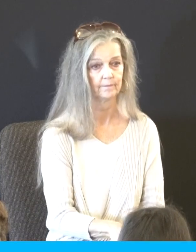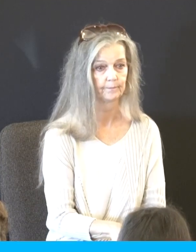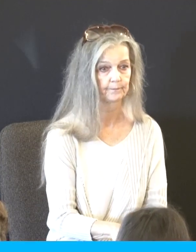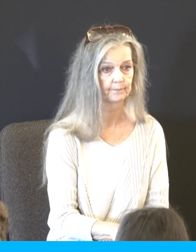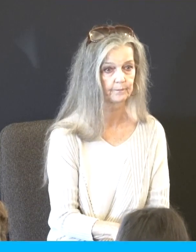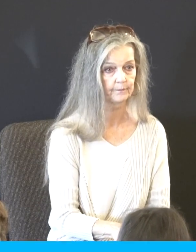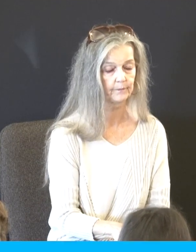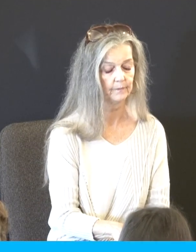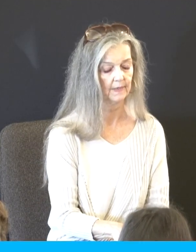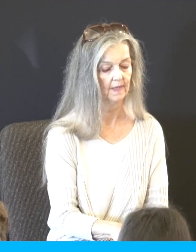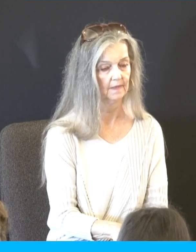pick, it doesn't sound good.